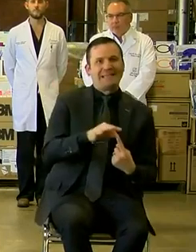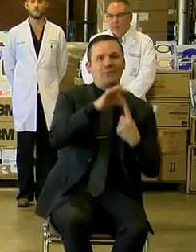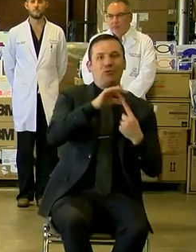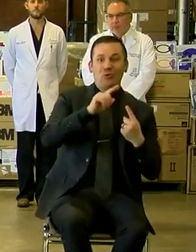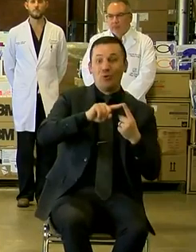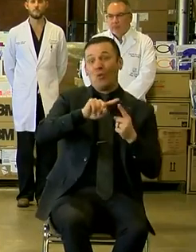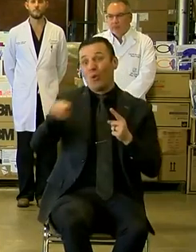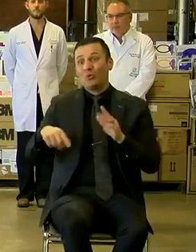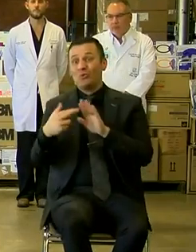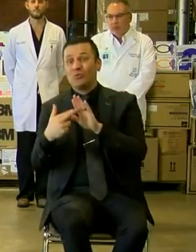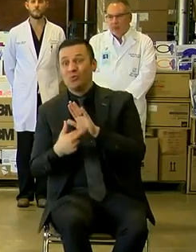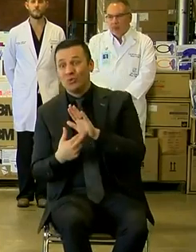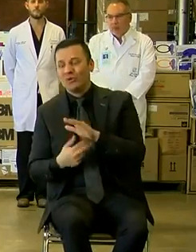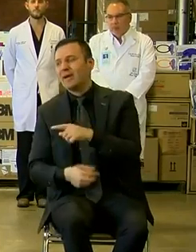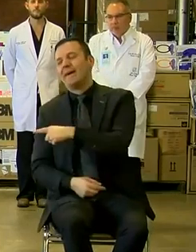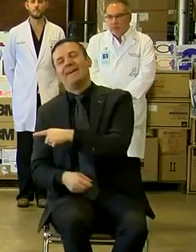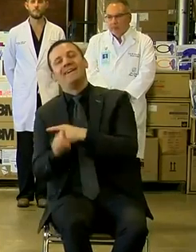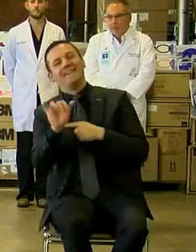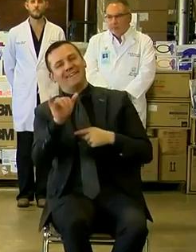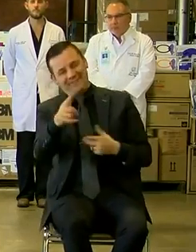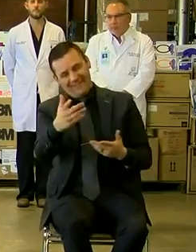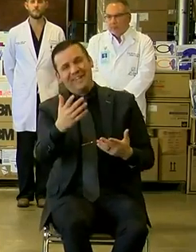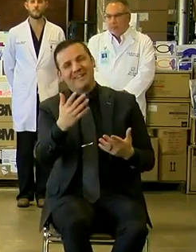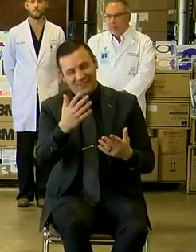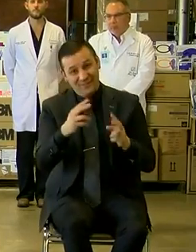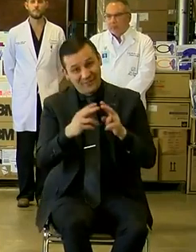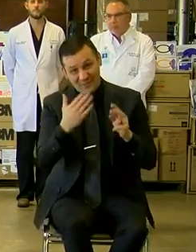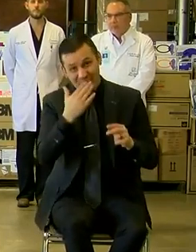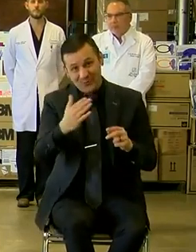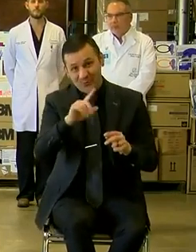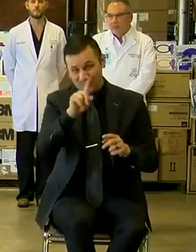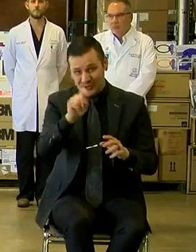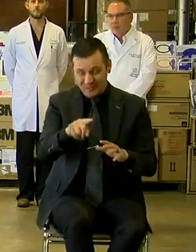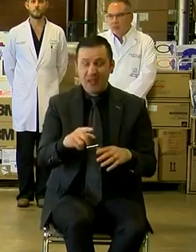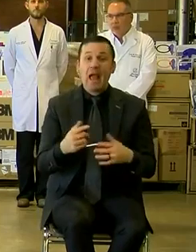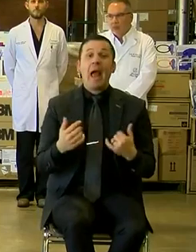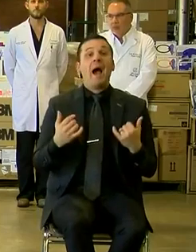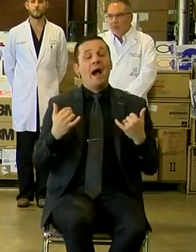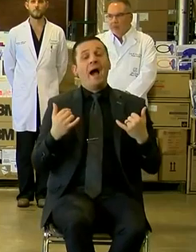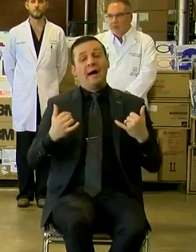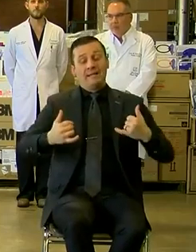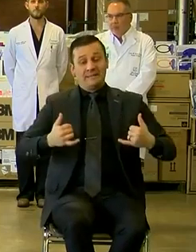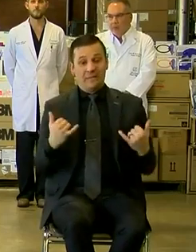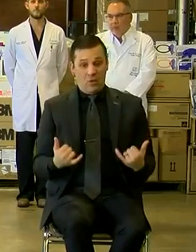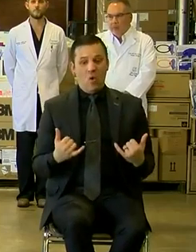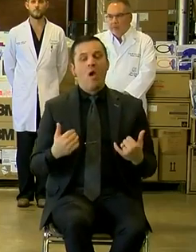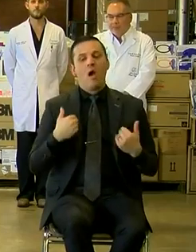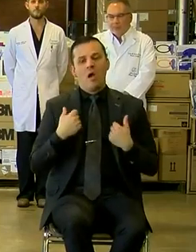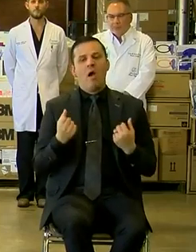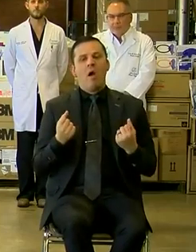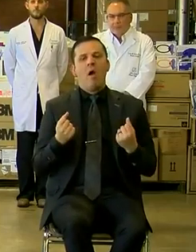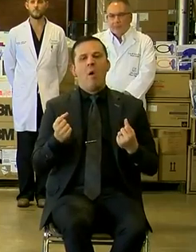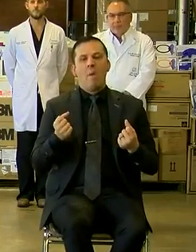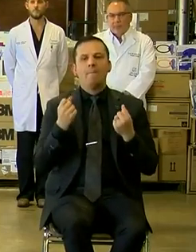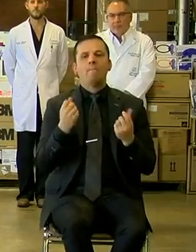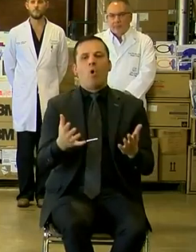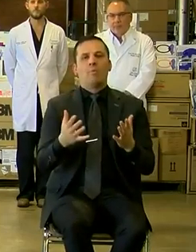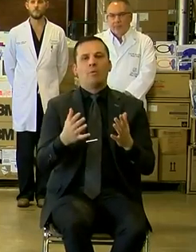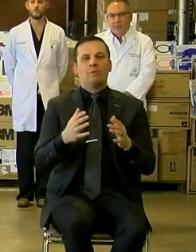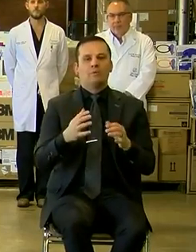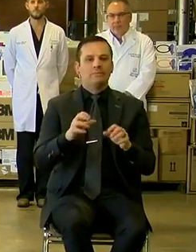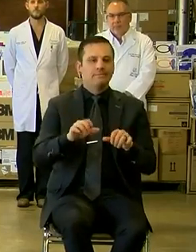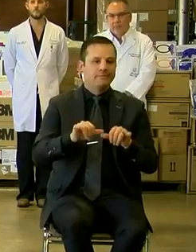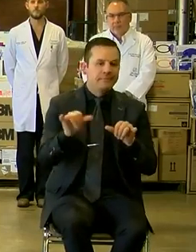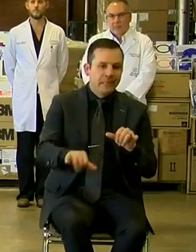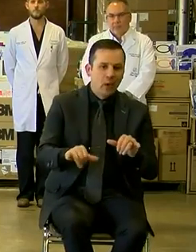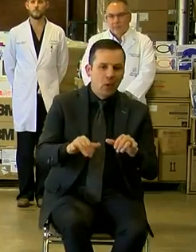You're asking a very insightful question. And that is, there has now been multiple stay at homes